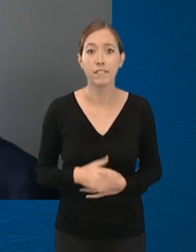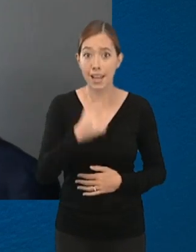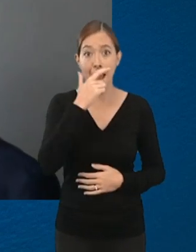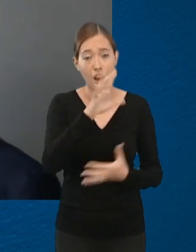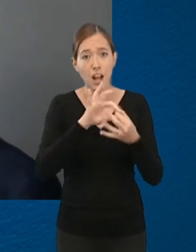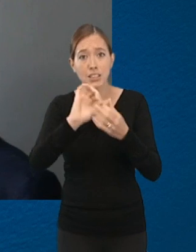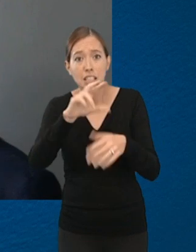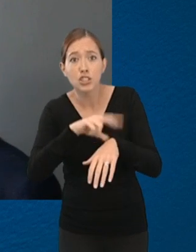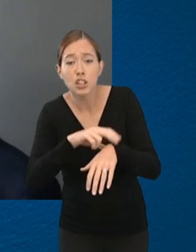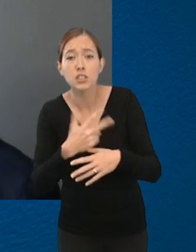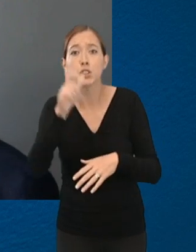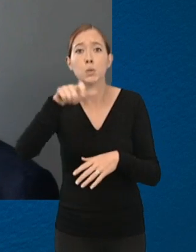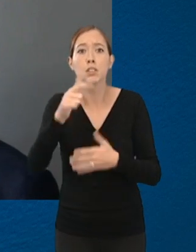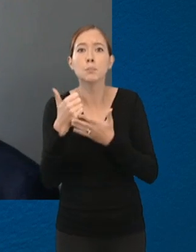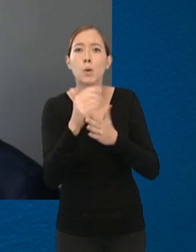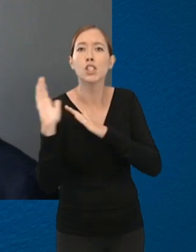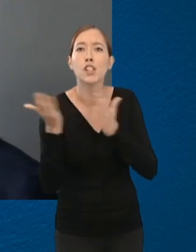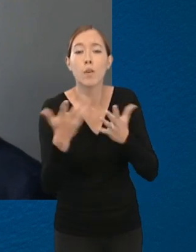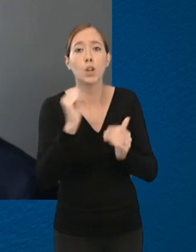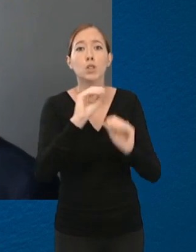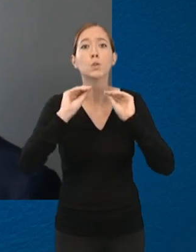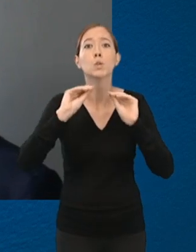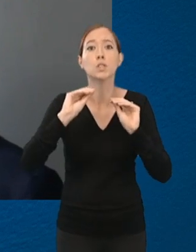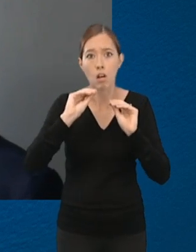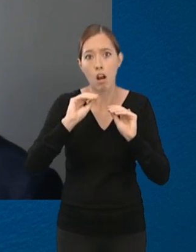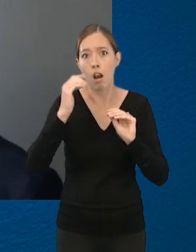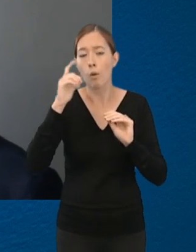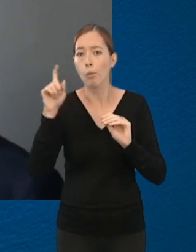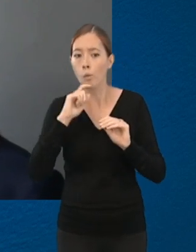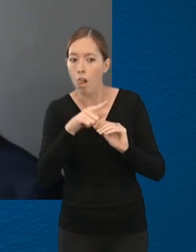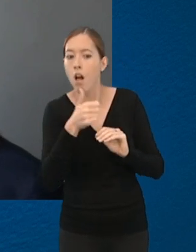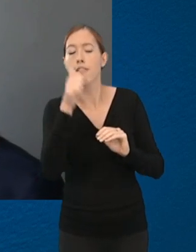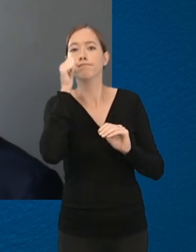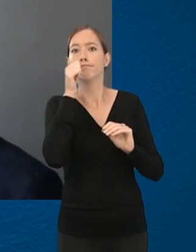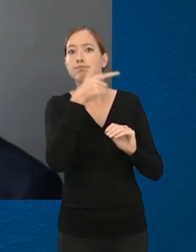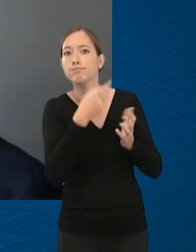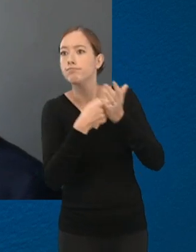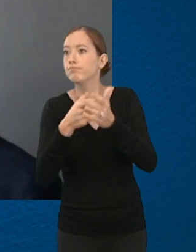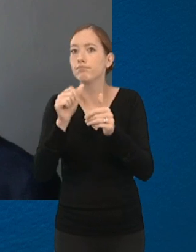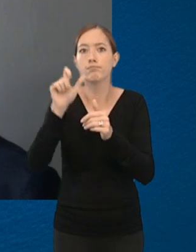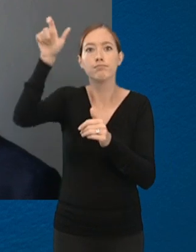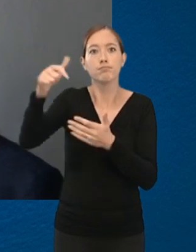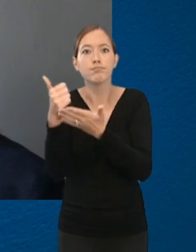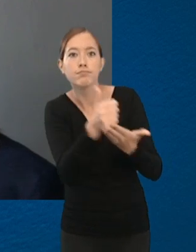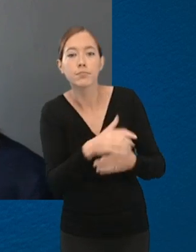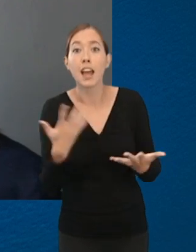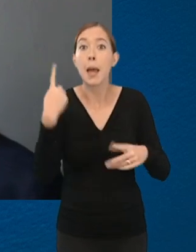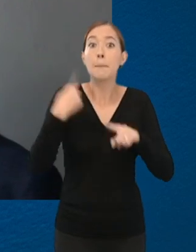doctor, the student support services or your tutor who will be able to signpost you for further help. In case the emergency is out of